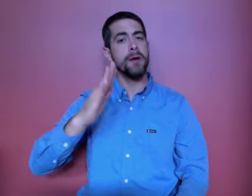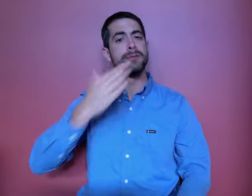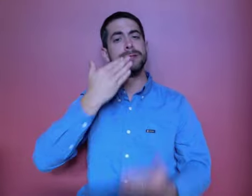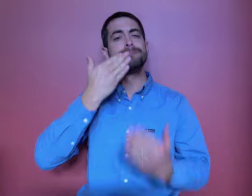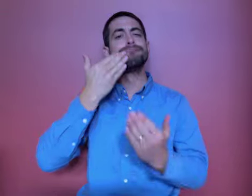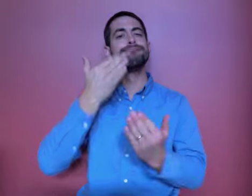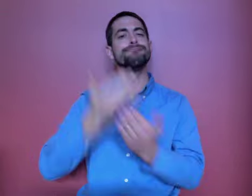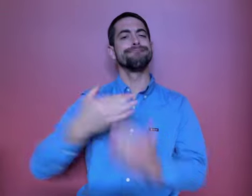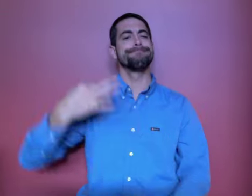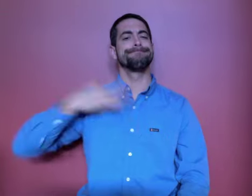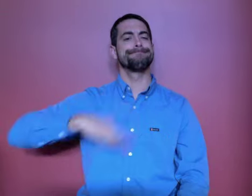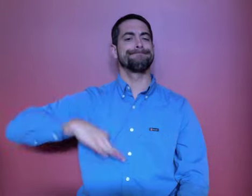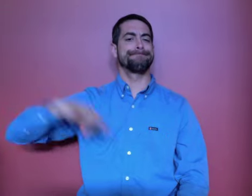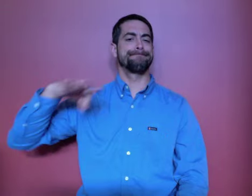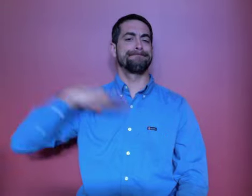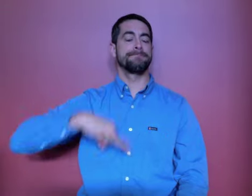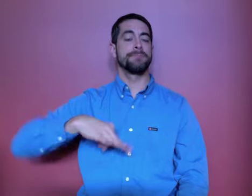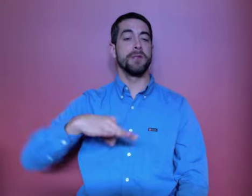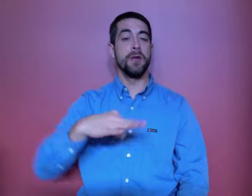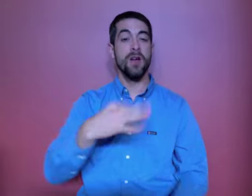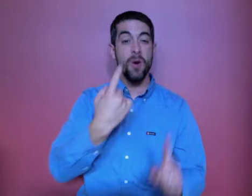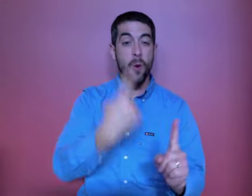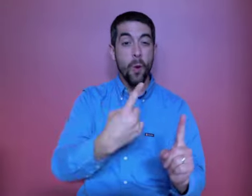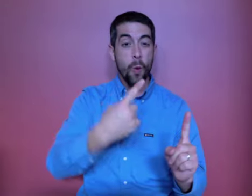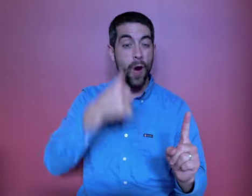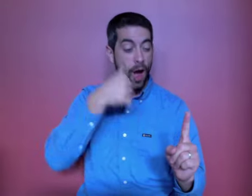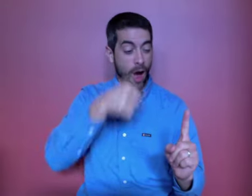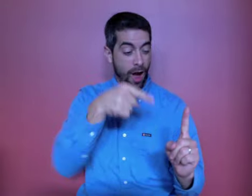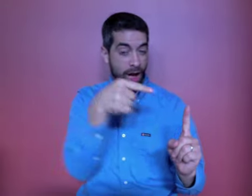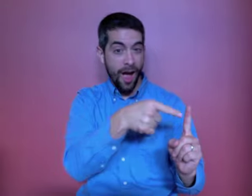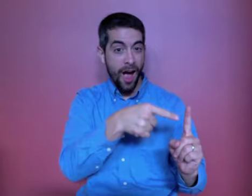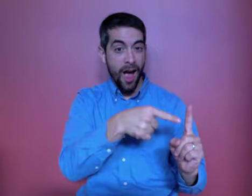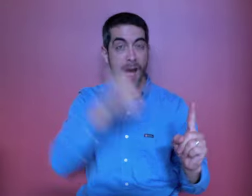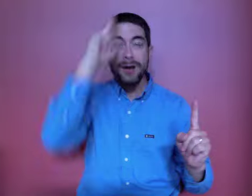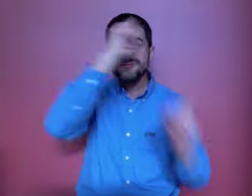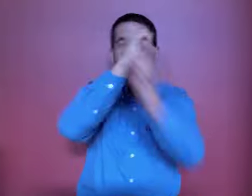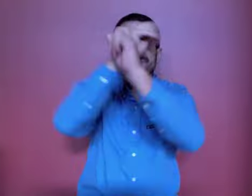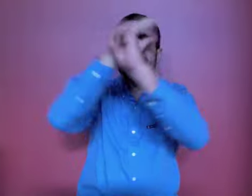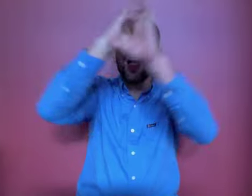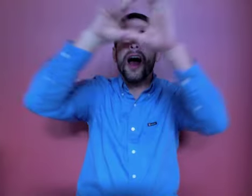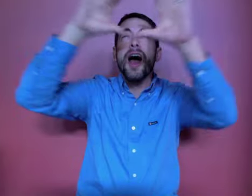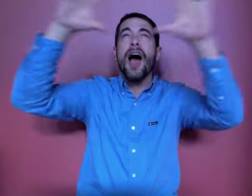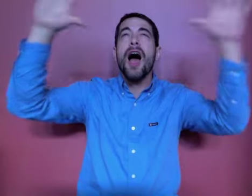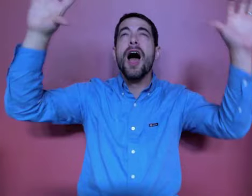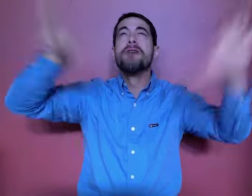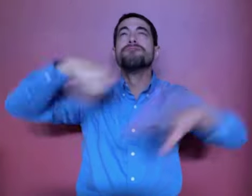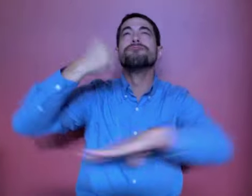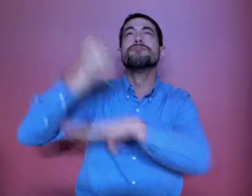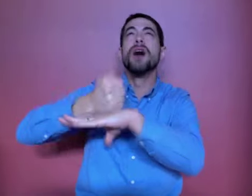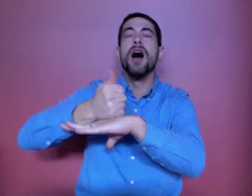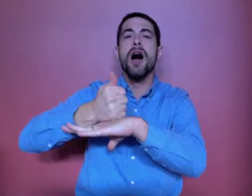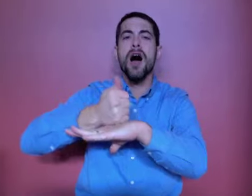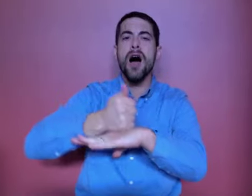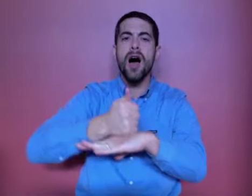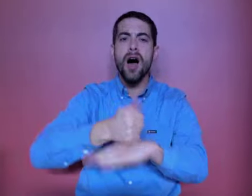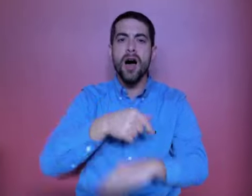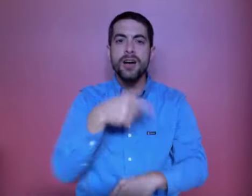of one young girl can profoundly affect so many lives, can you imagine if we all lent a hand?